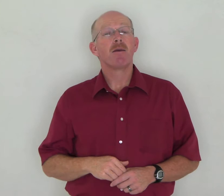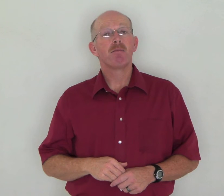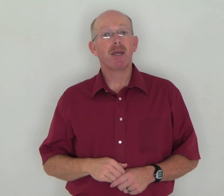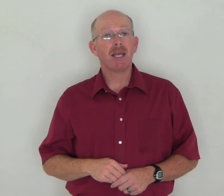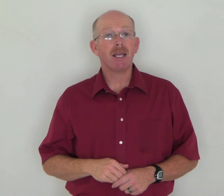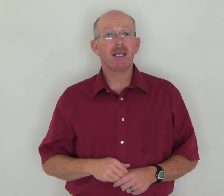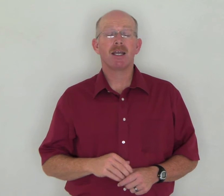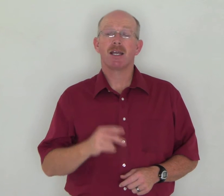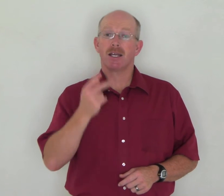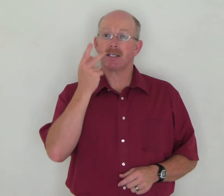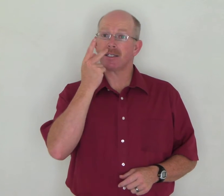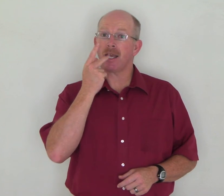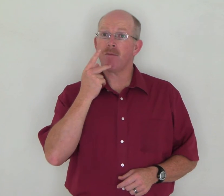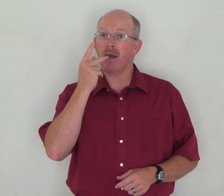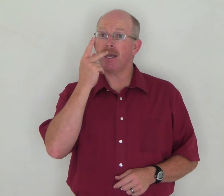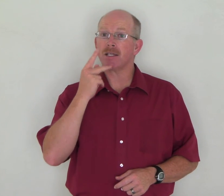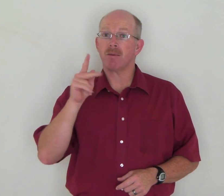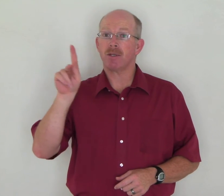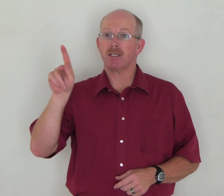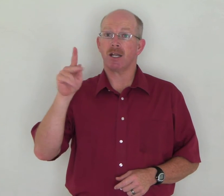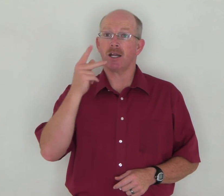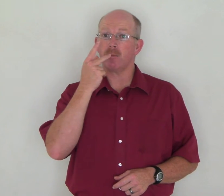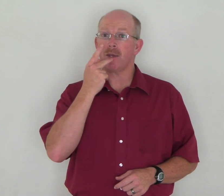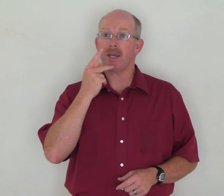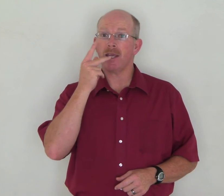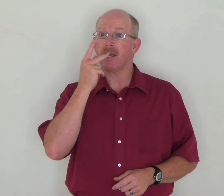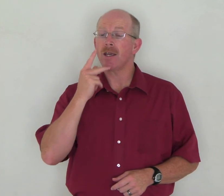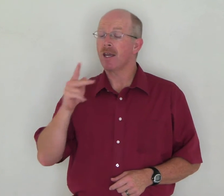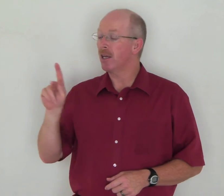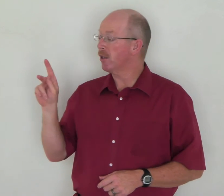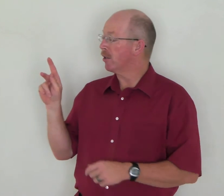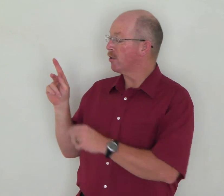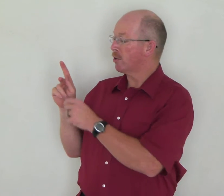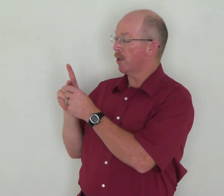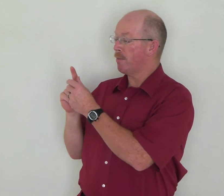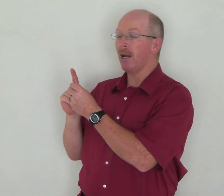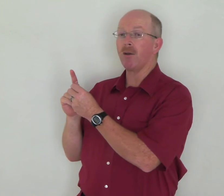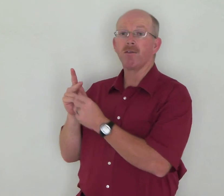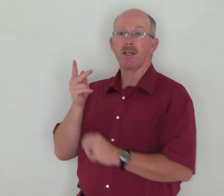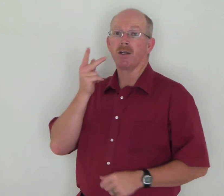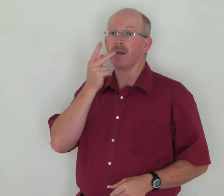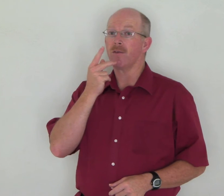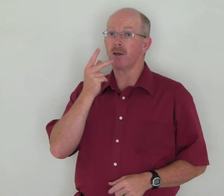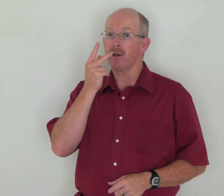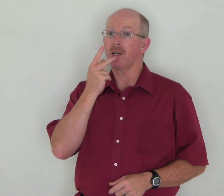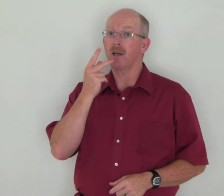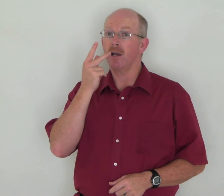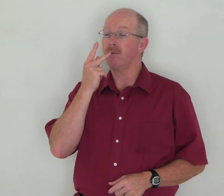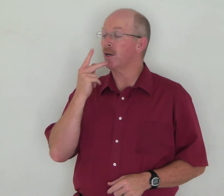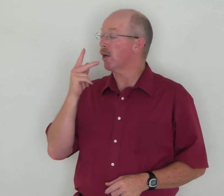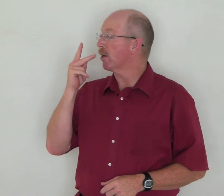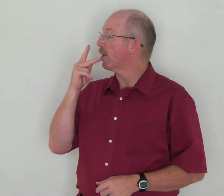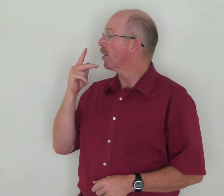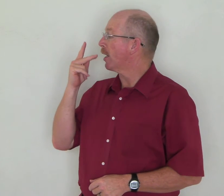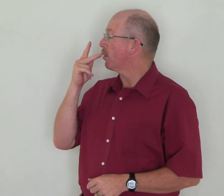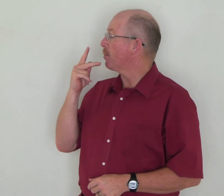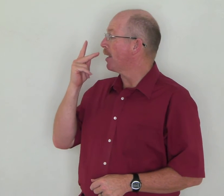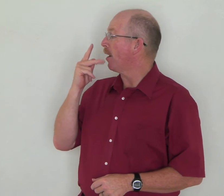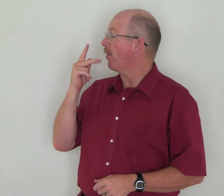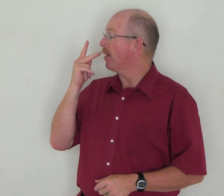Pink is the same way except it's the letter P. You're going to use your middle finger of your letter P on this.